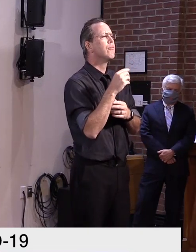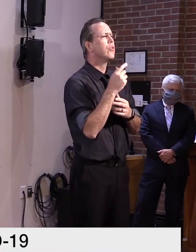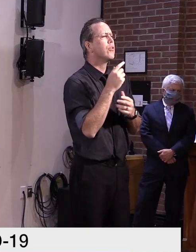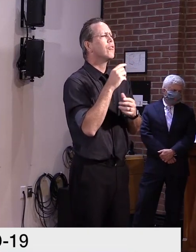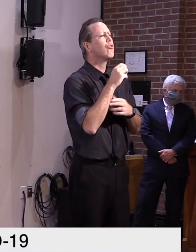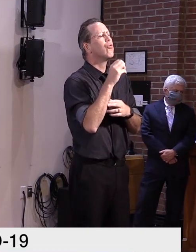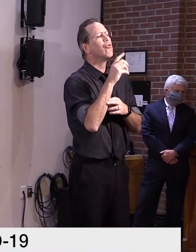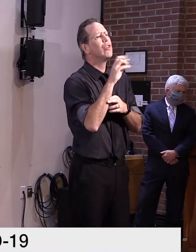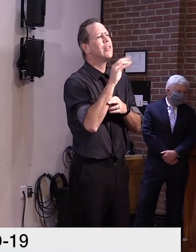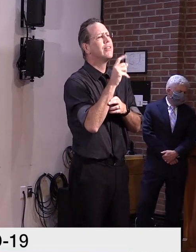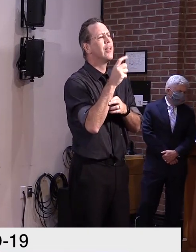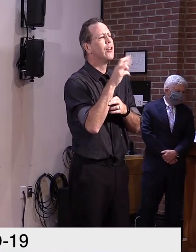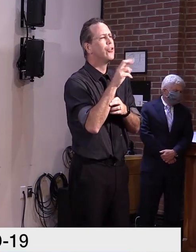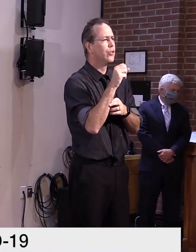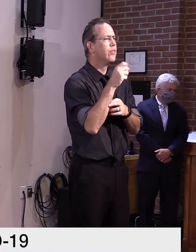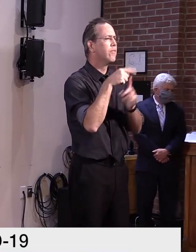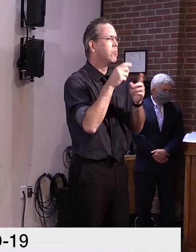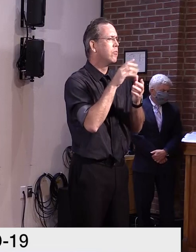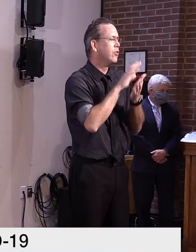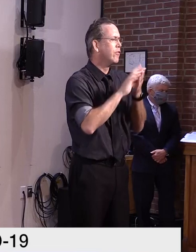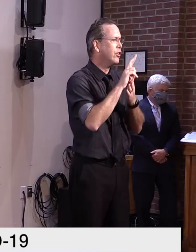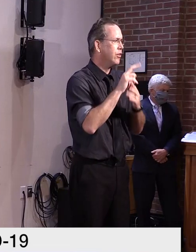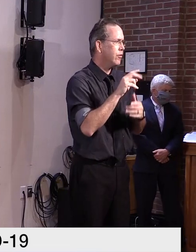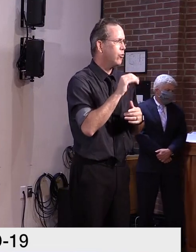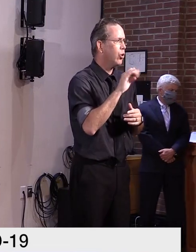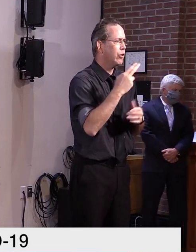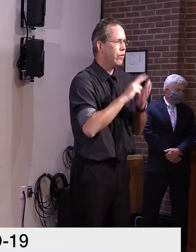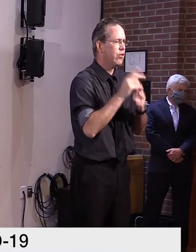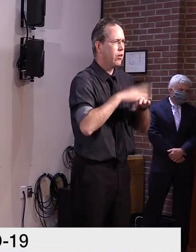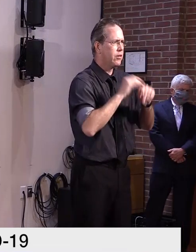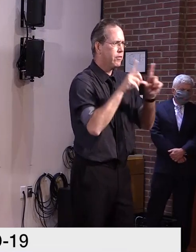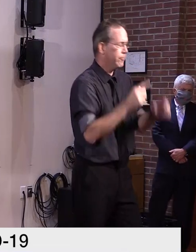for some more information about the higher education restart.